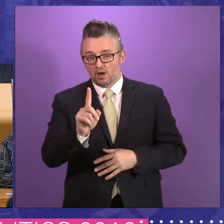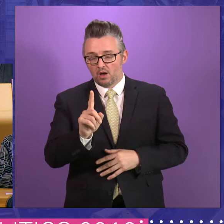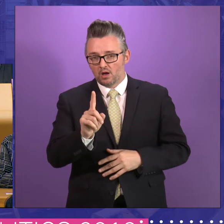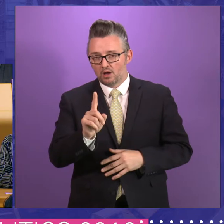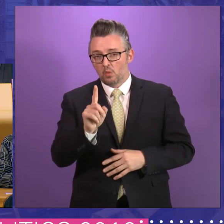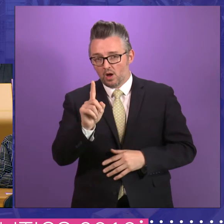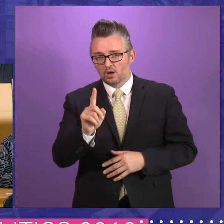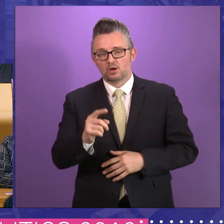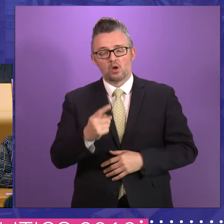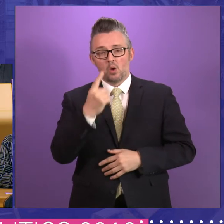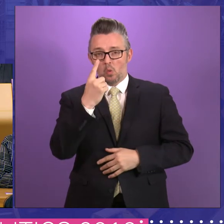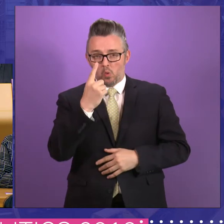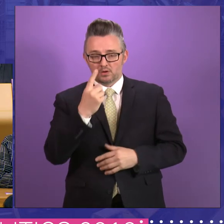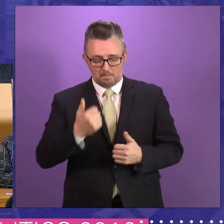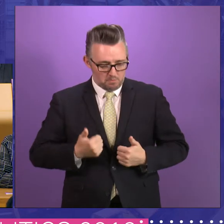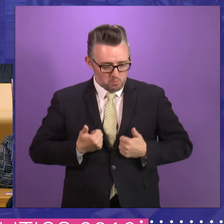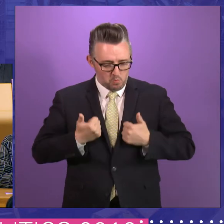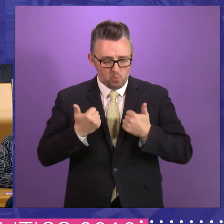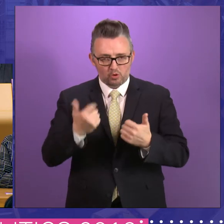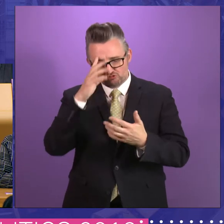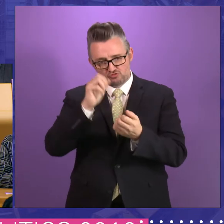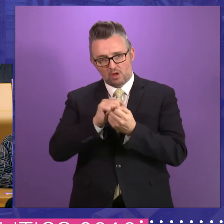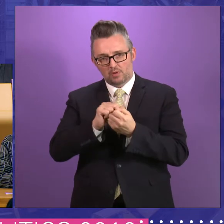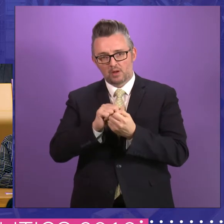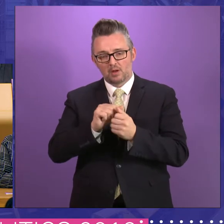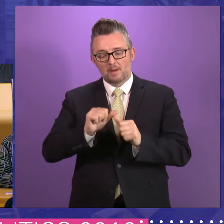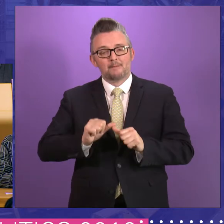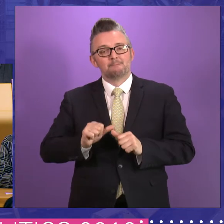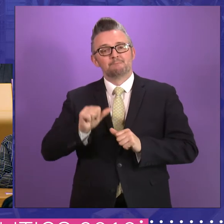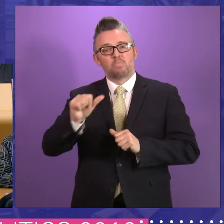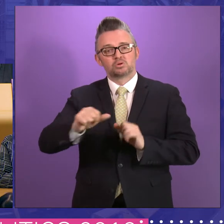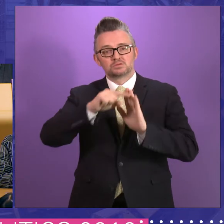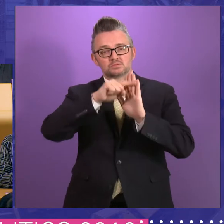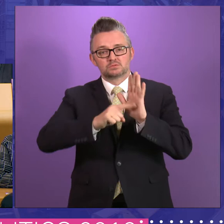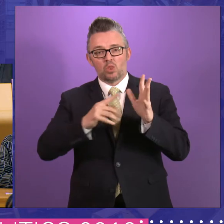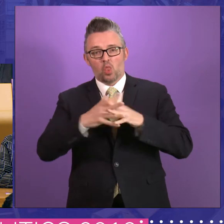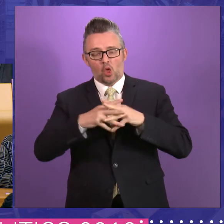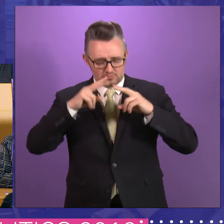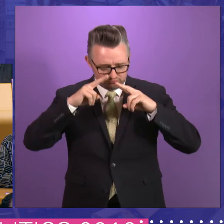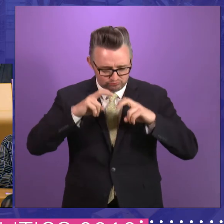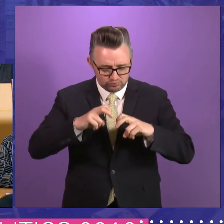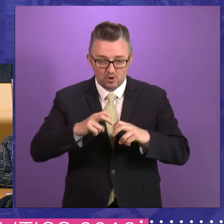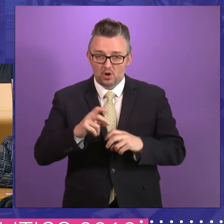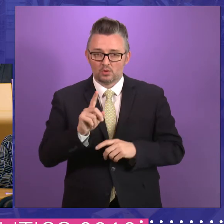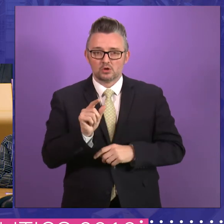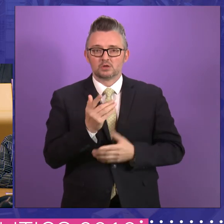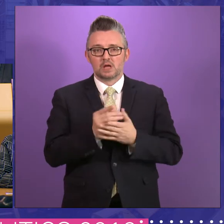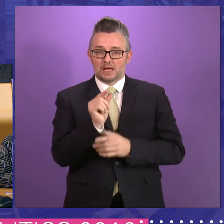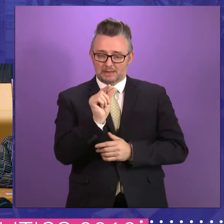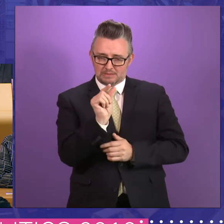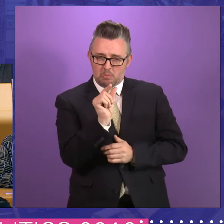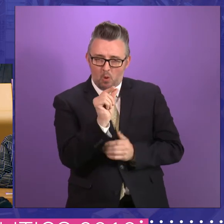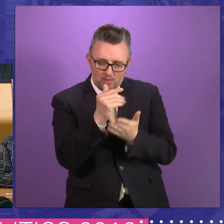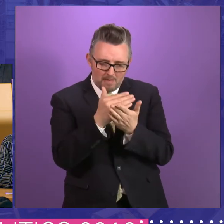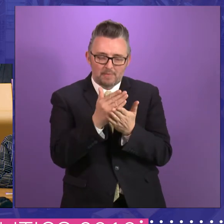day, one morning, doing post-legislative scrutiny on a minor, minor part